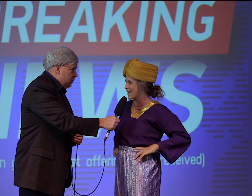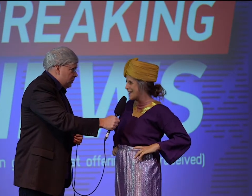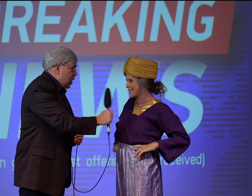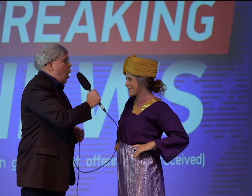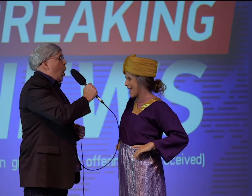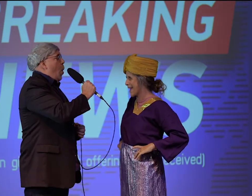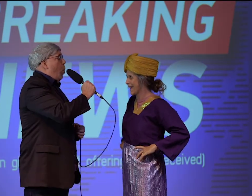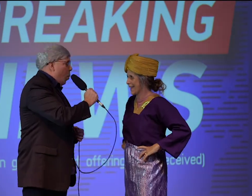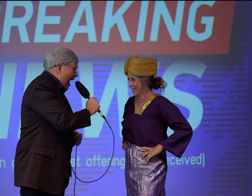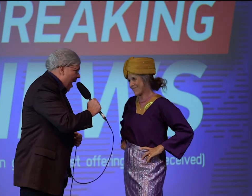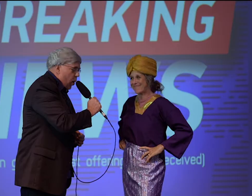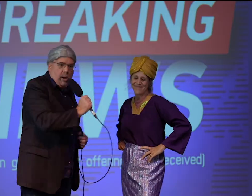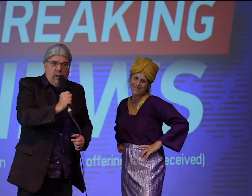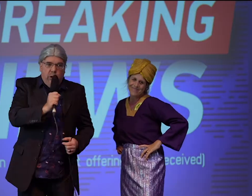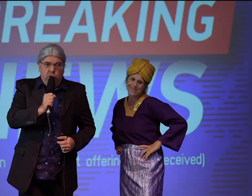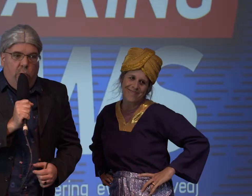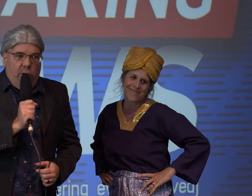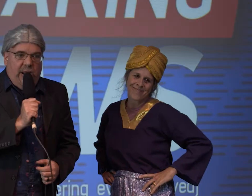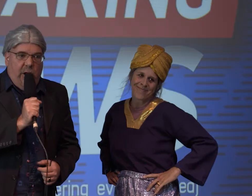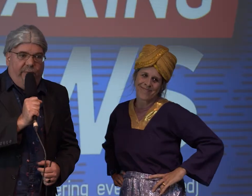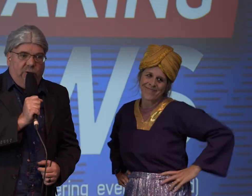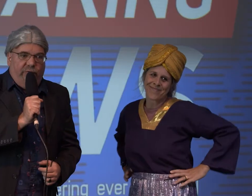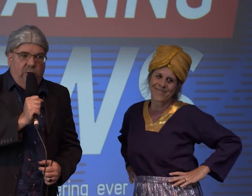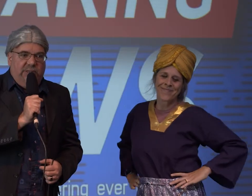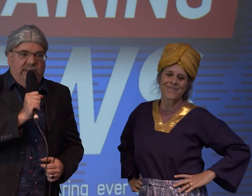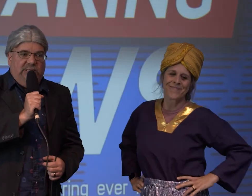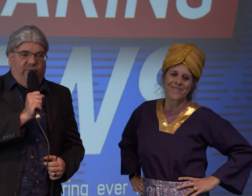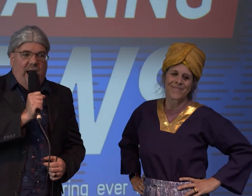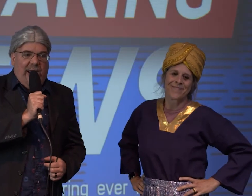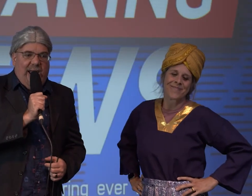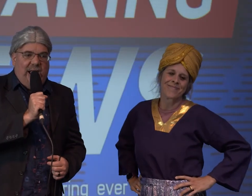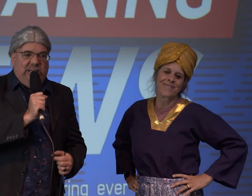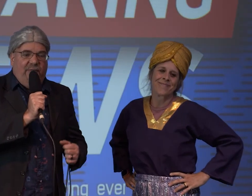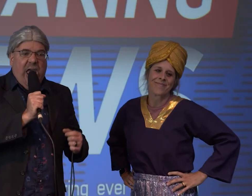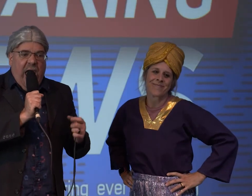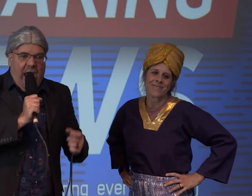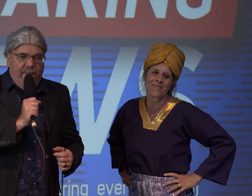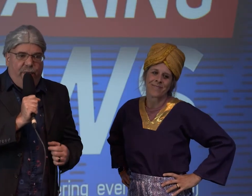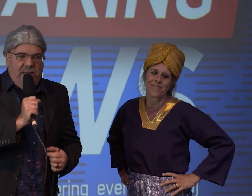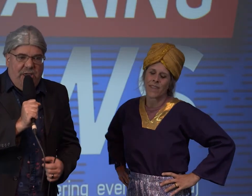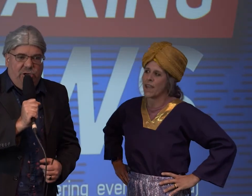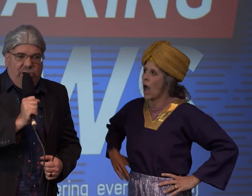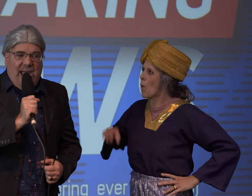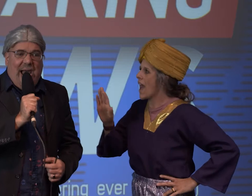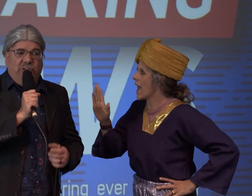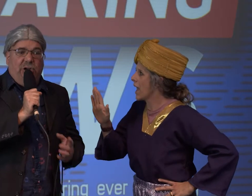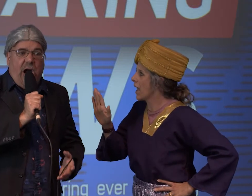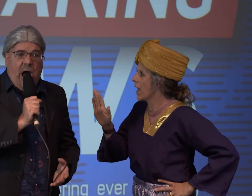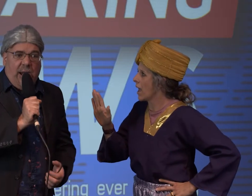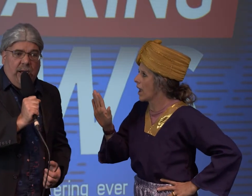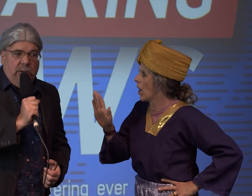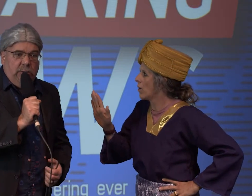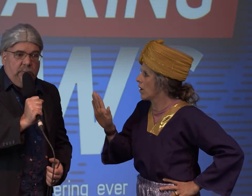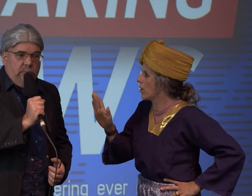generous wow you heard it here first folks this fine lady has given everything she has